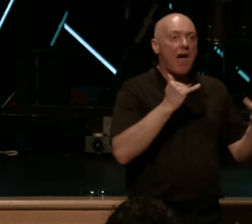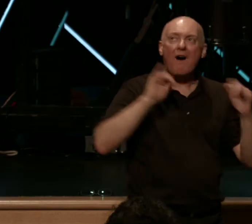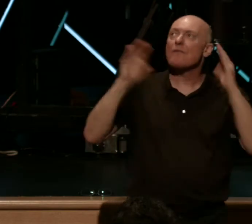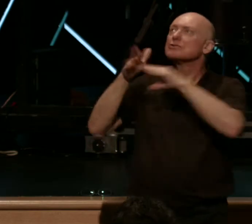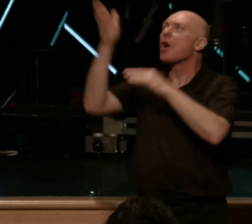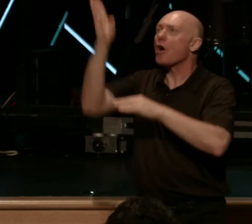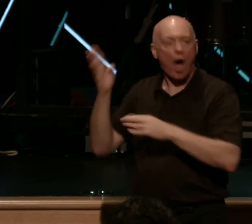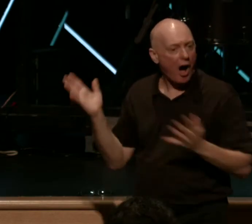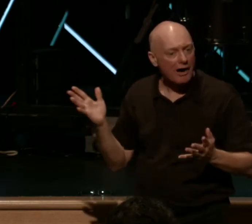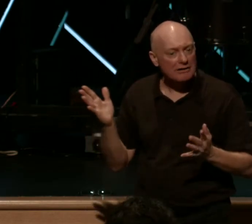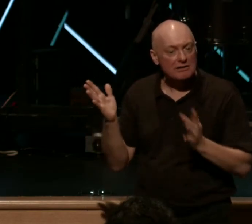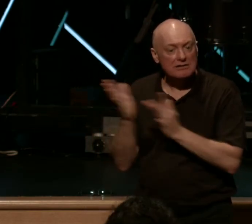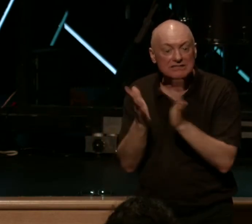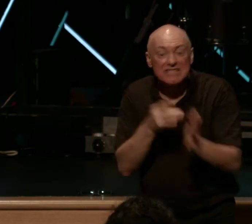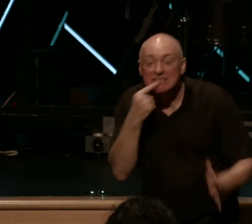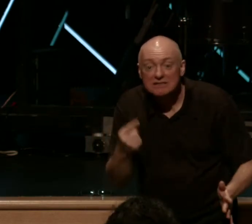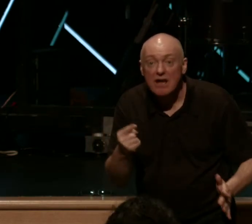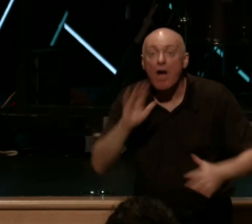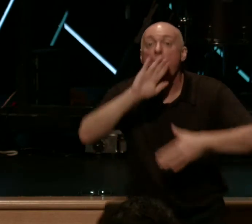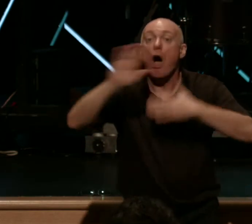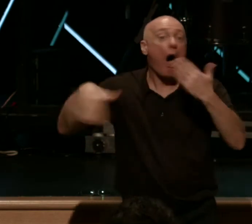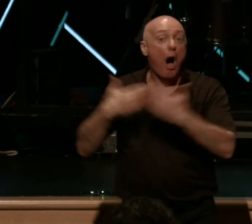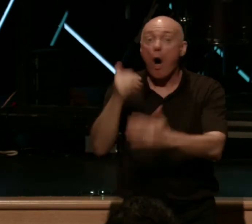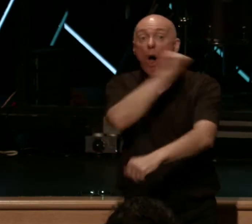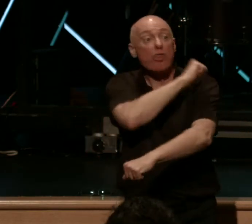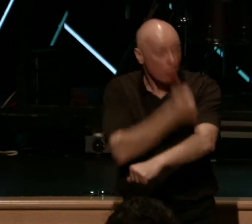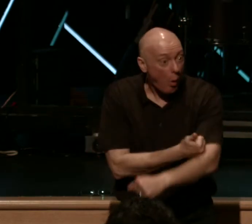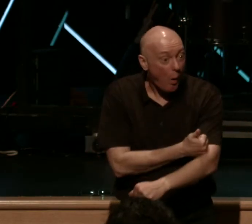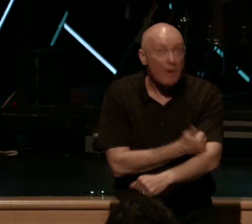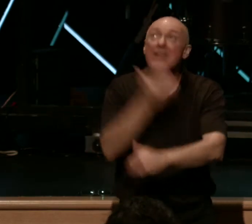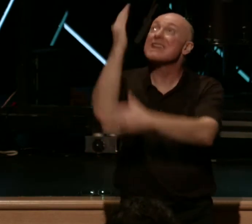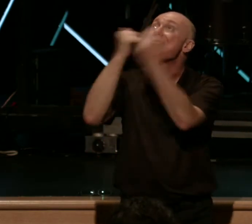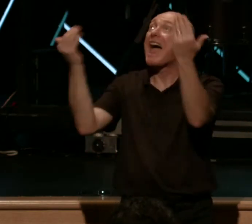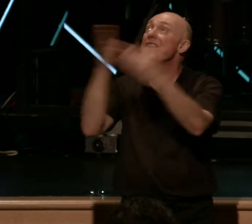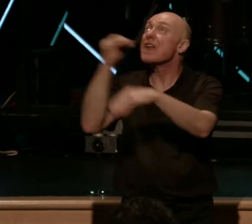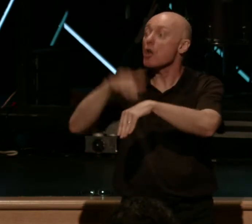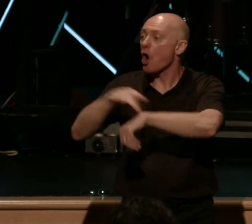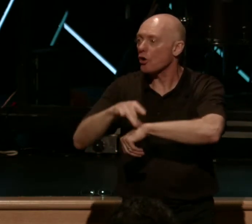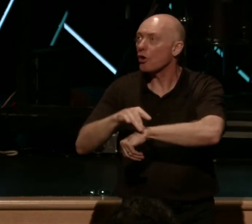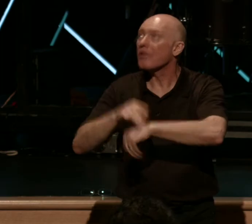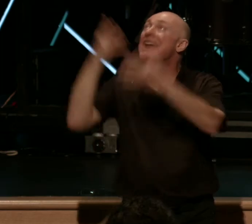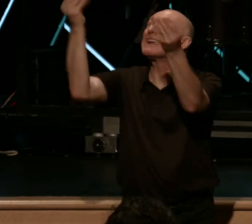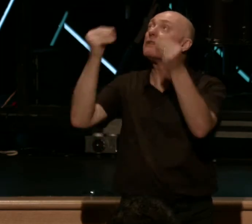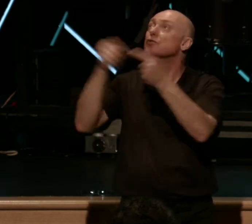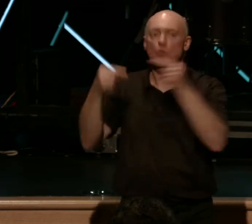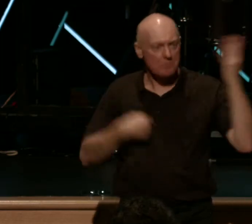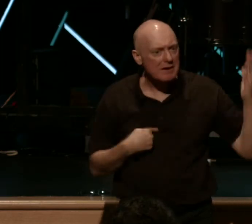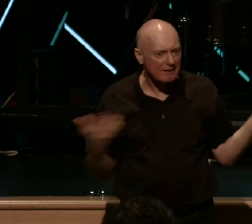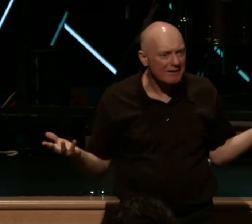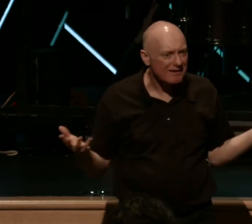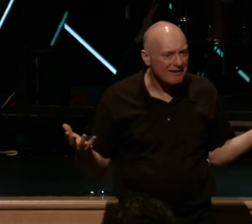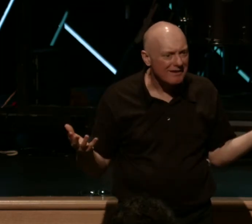And Jesus starts by saying, all authority in heaven and on earth has been given to me. Isn't it interesting?